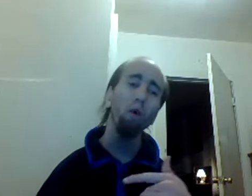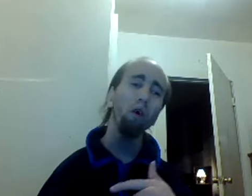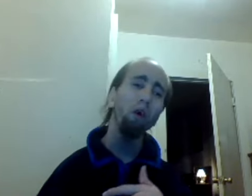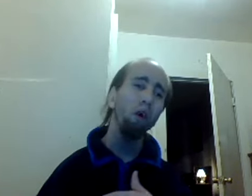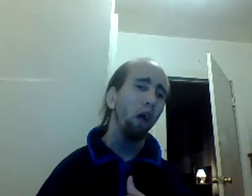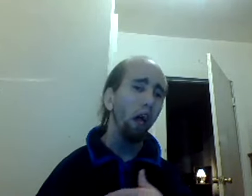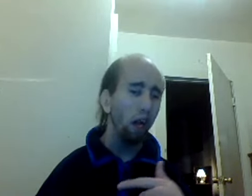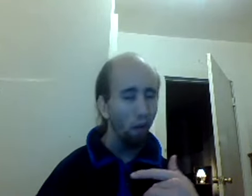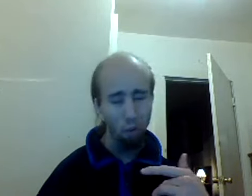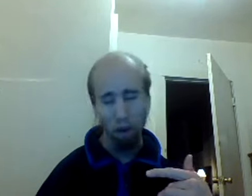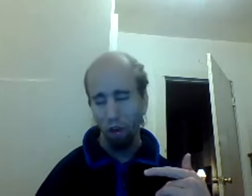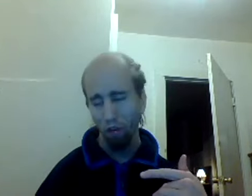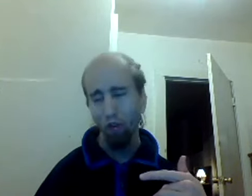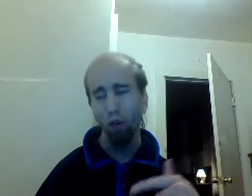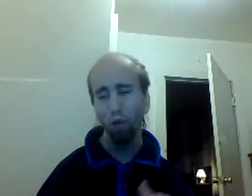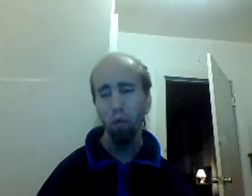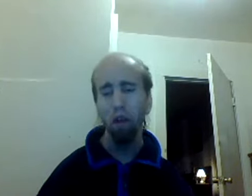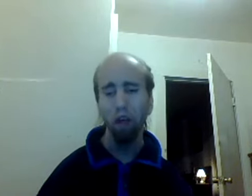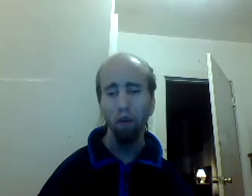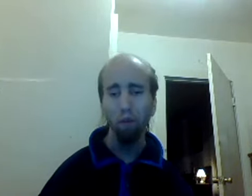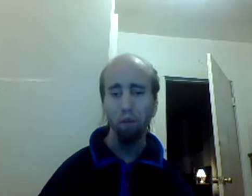school and everybody on social media